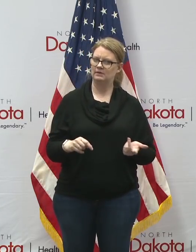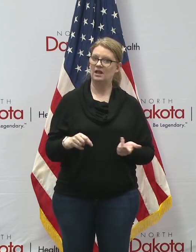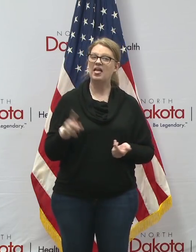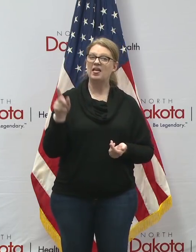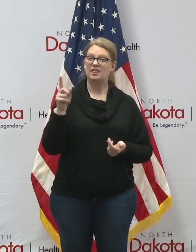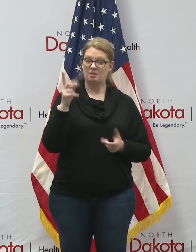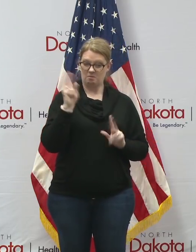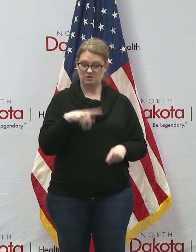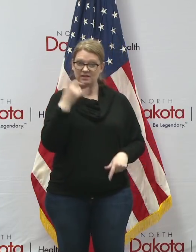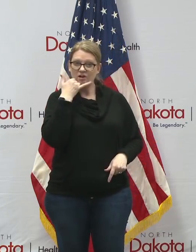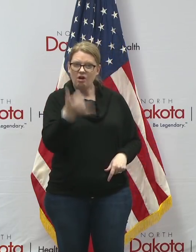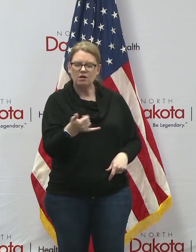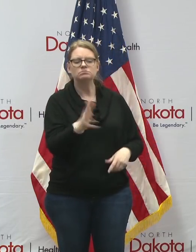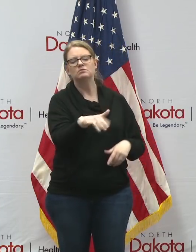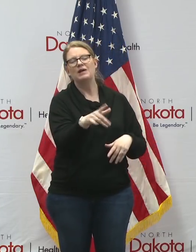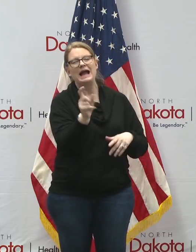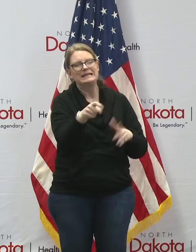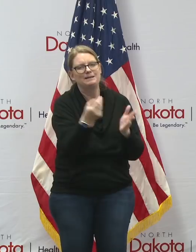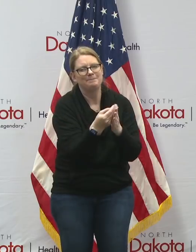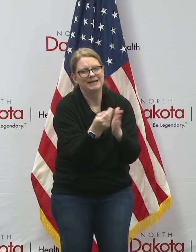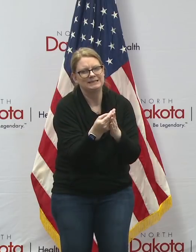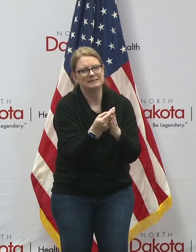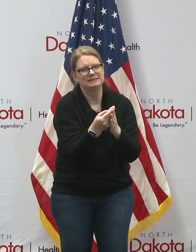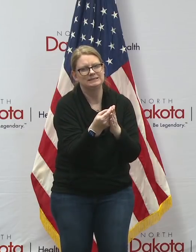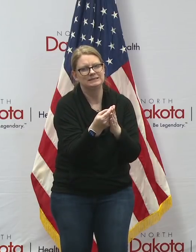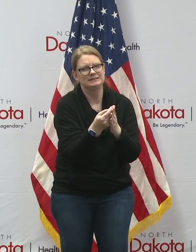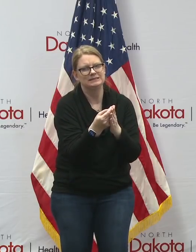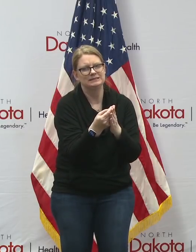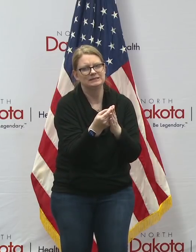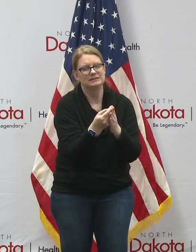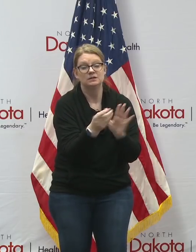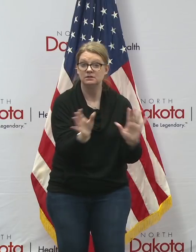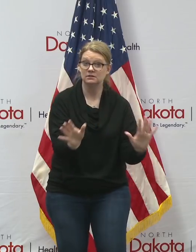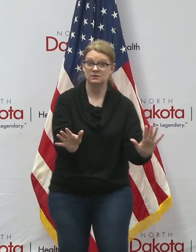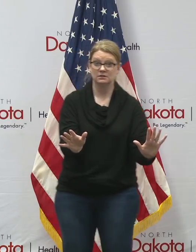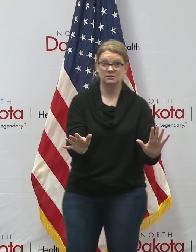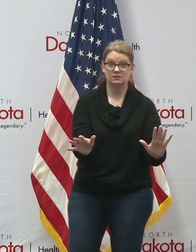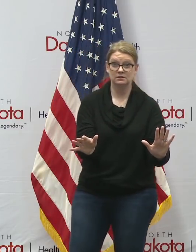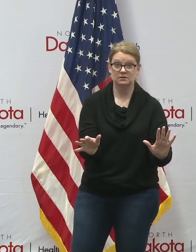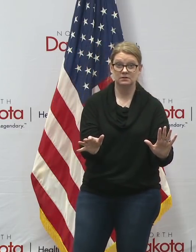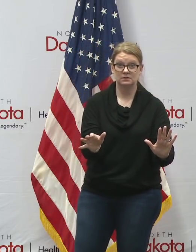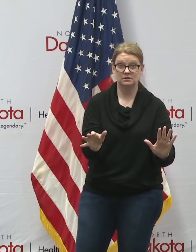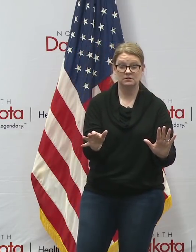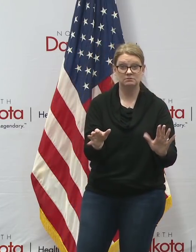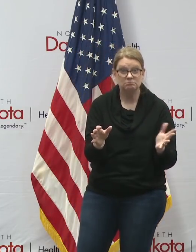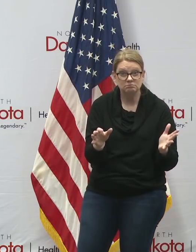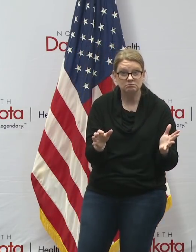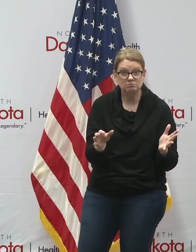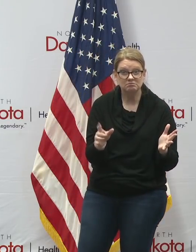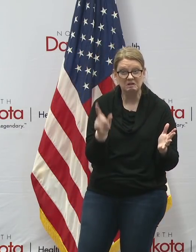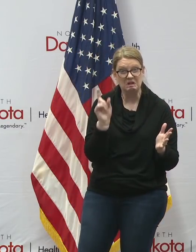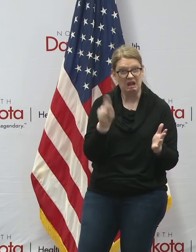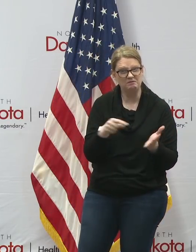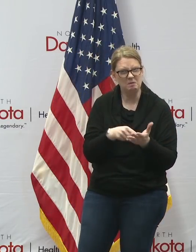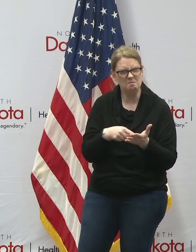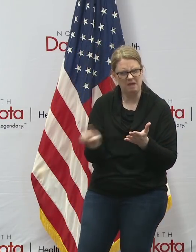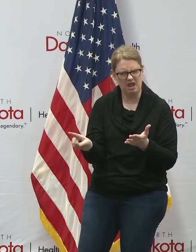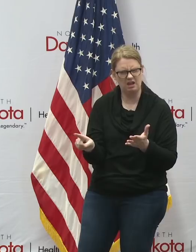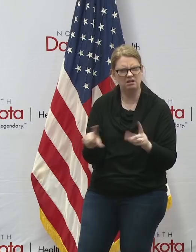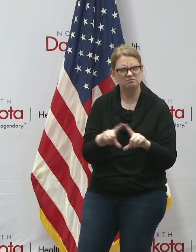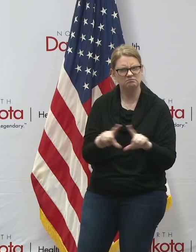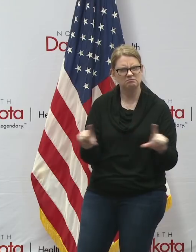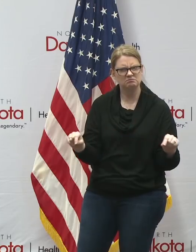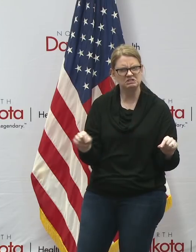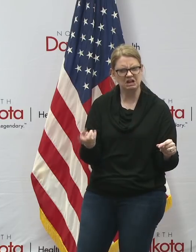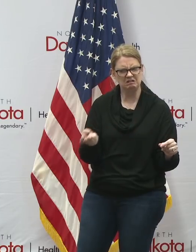you to pay something in order to do to do that none of that is happening you do not have to pay a fee you do